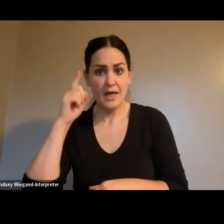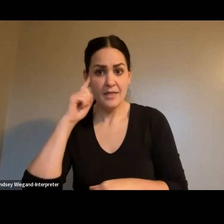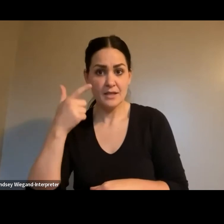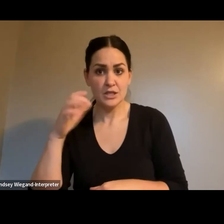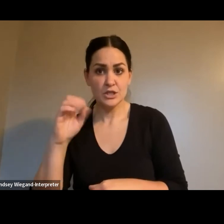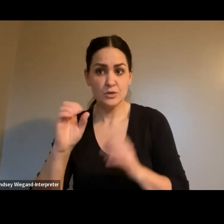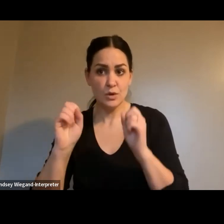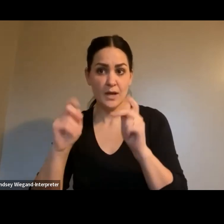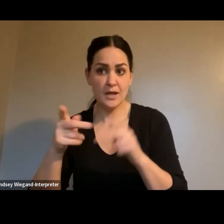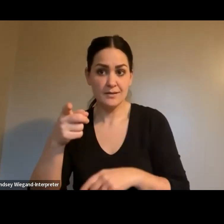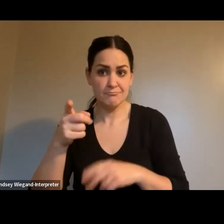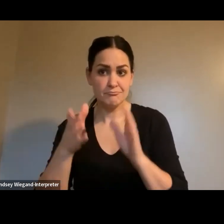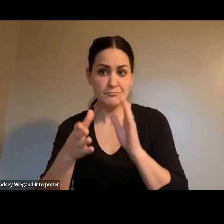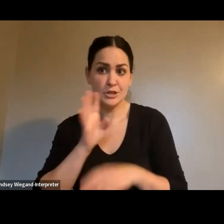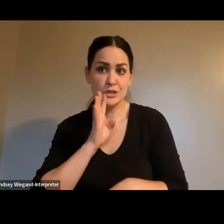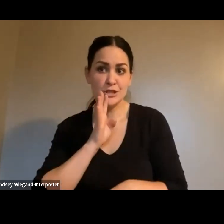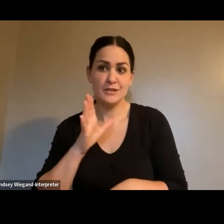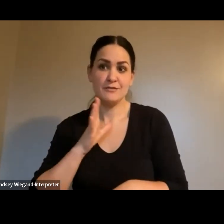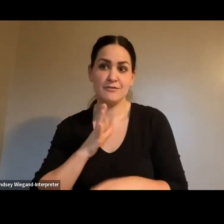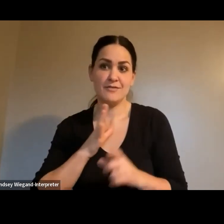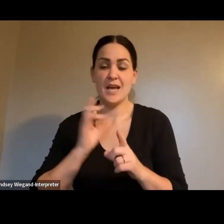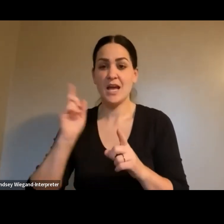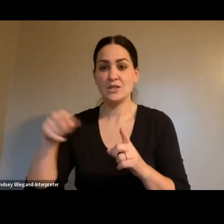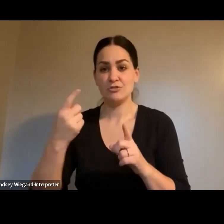I think he's okay. I just paused.